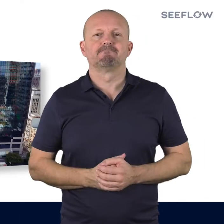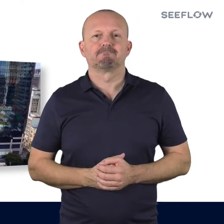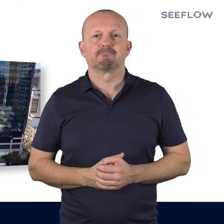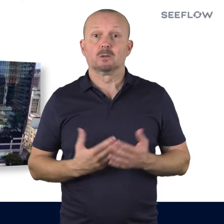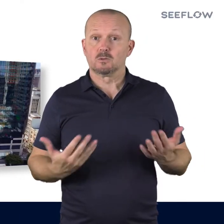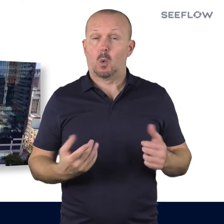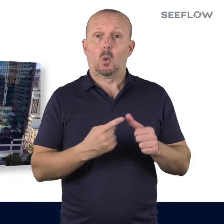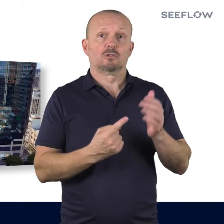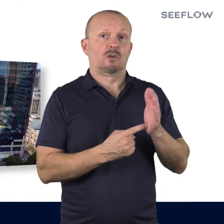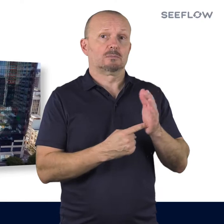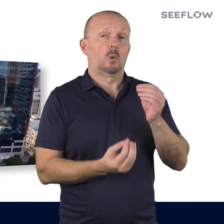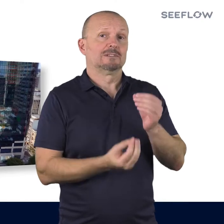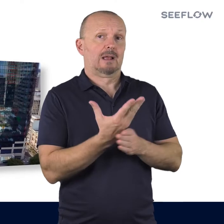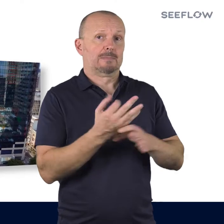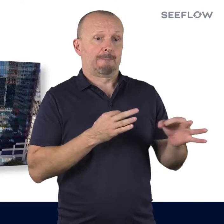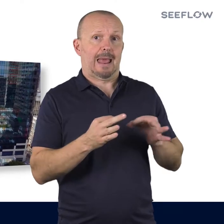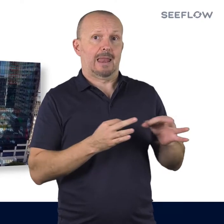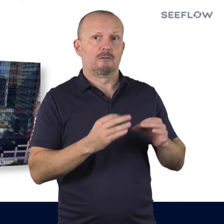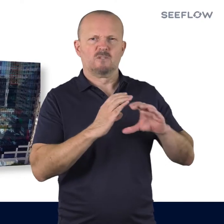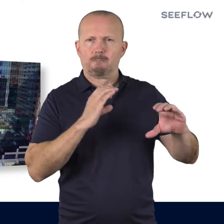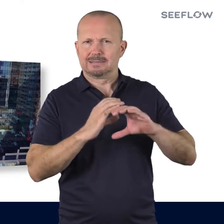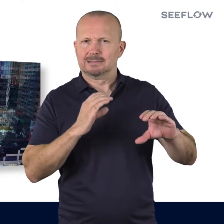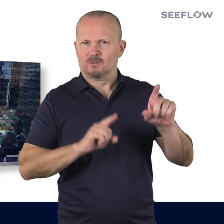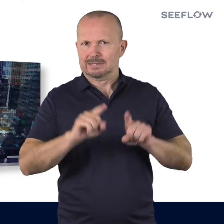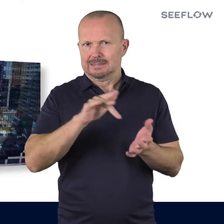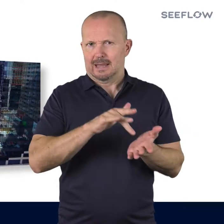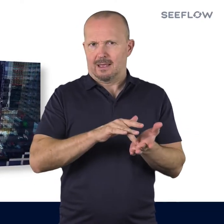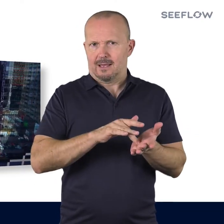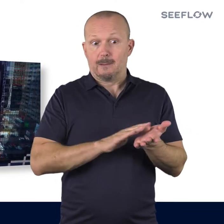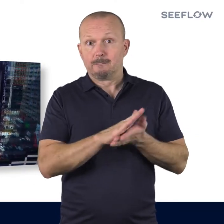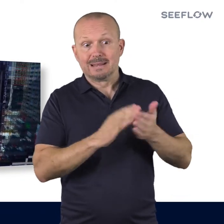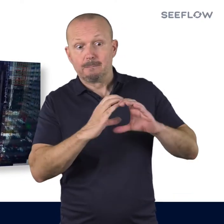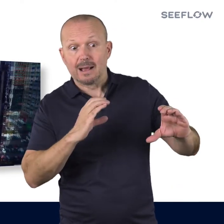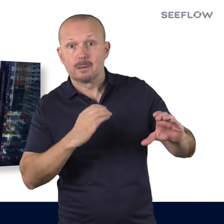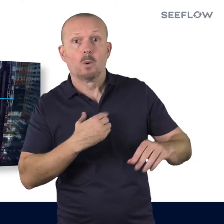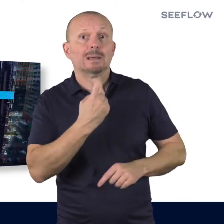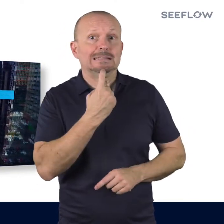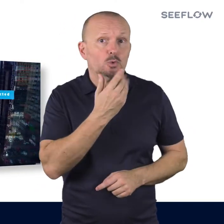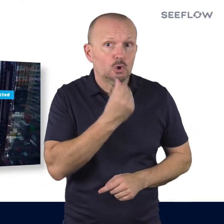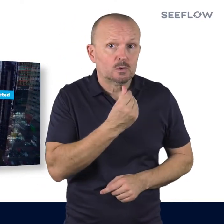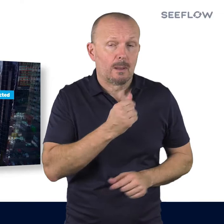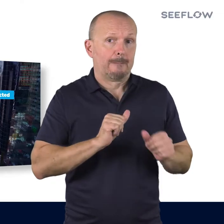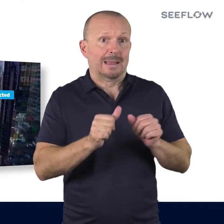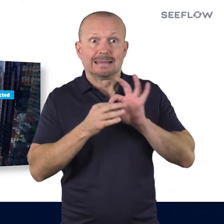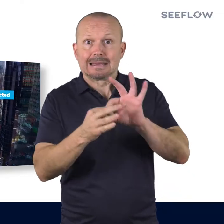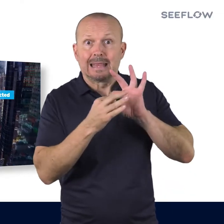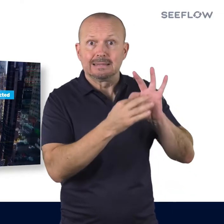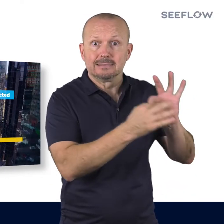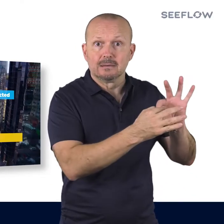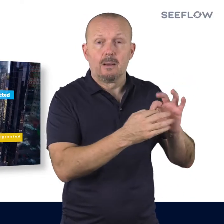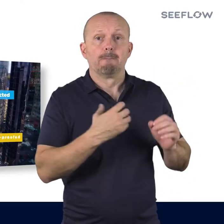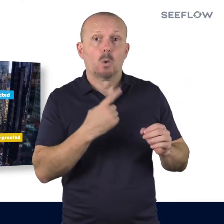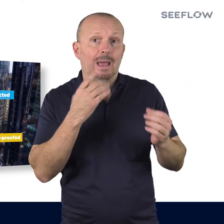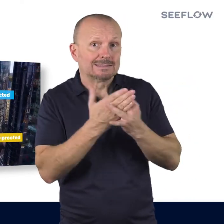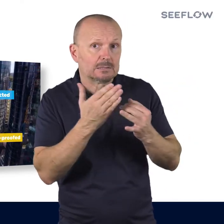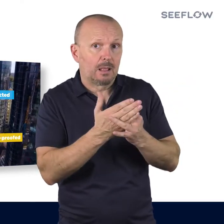Auckland Transport has developed a plan for buses in the city centre which will make them easier to use, more connected, accessible and